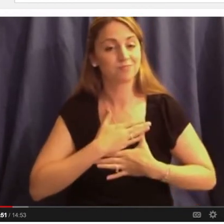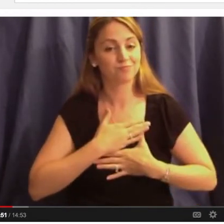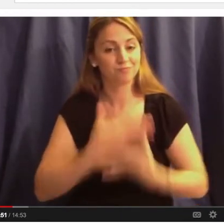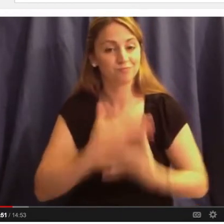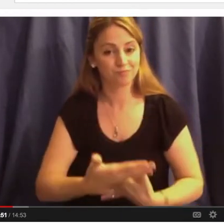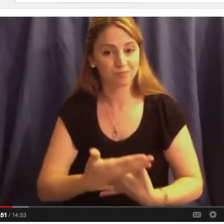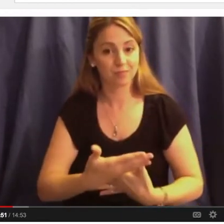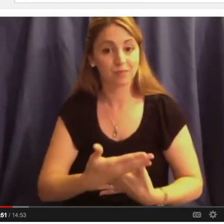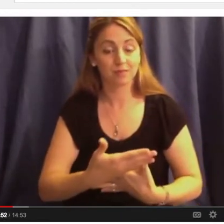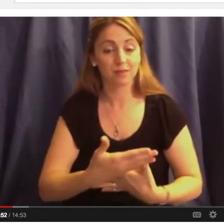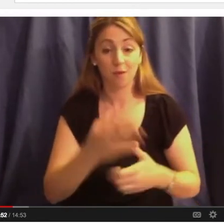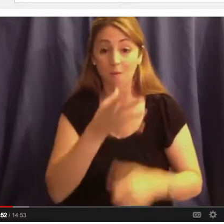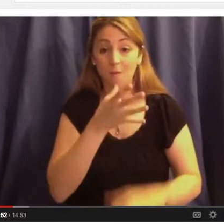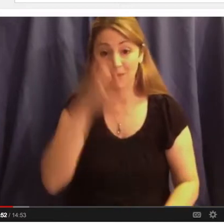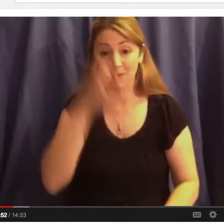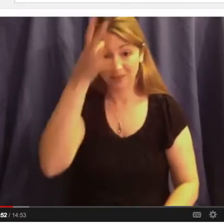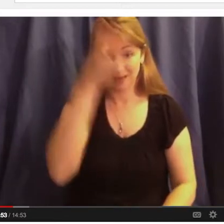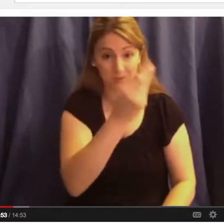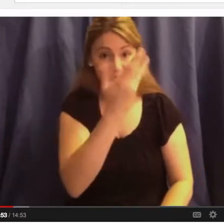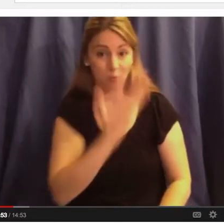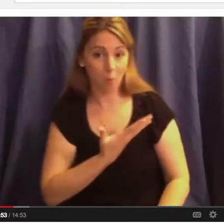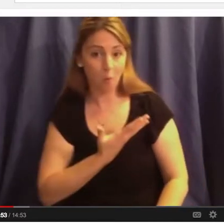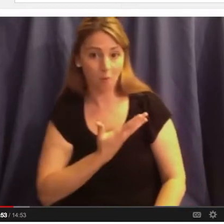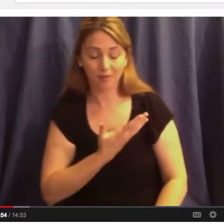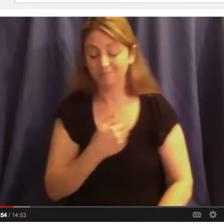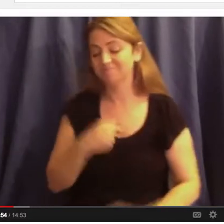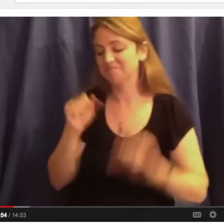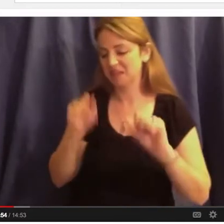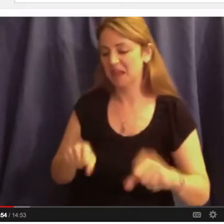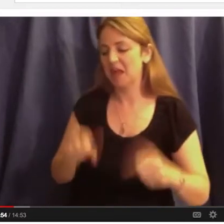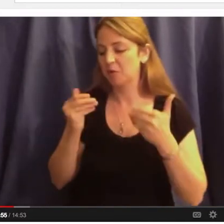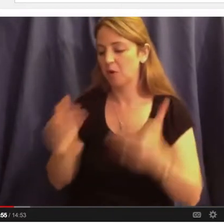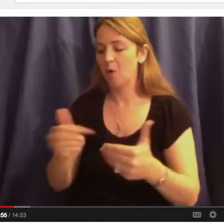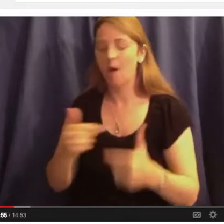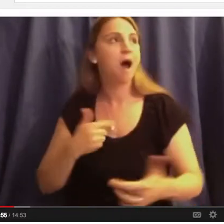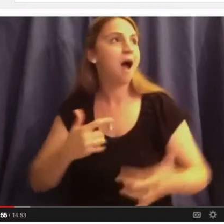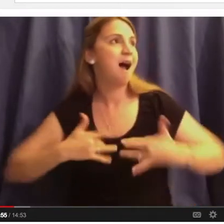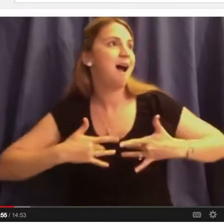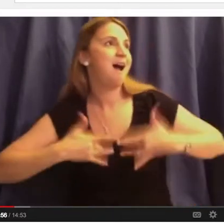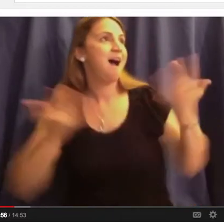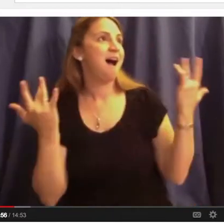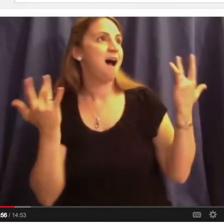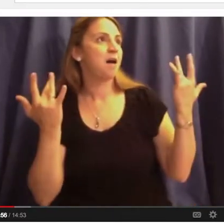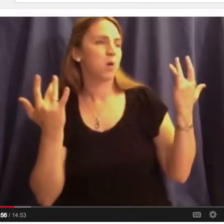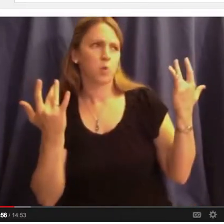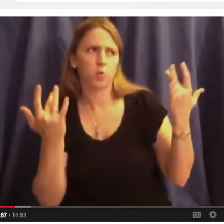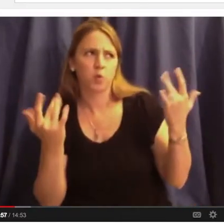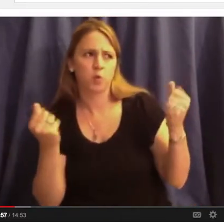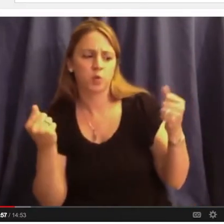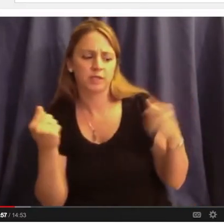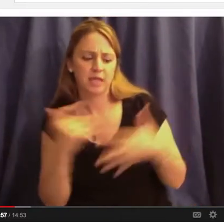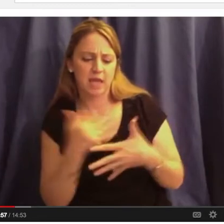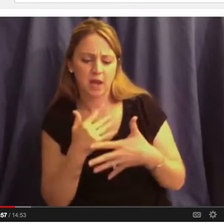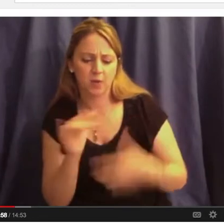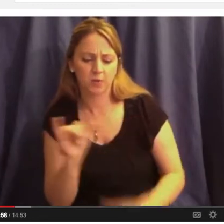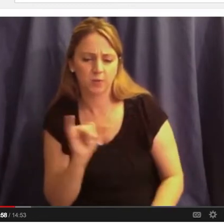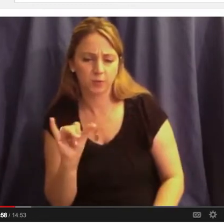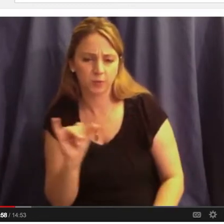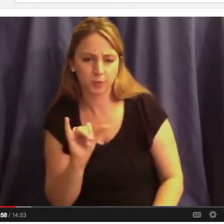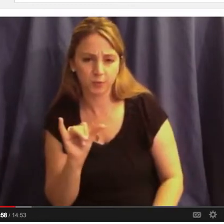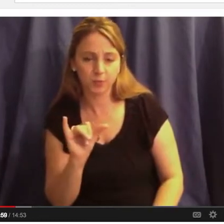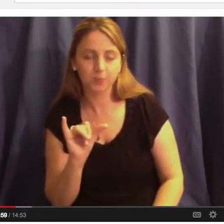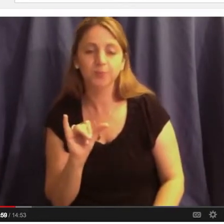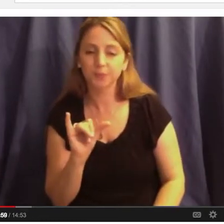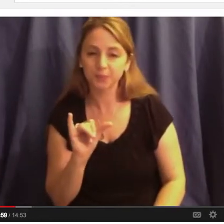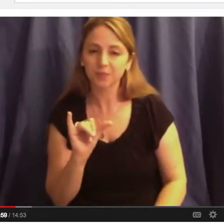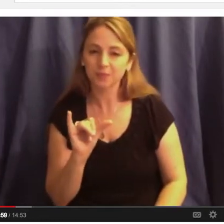elated. And then all of a sudden, I began thinking about the dogs and the fire hoses. And I got really scared. I really did. And one